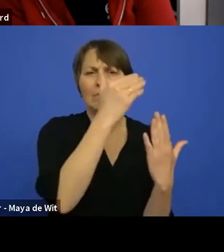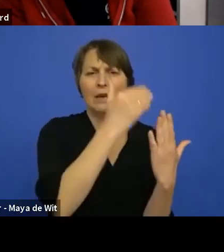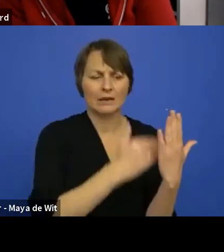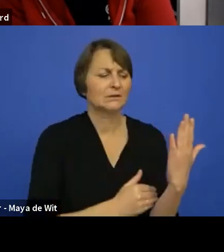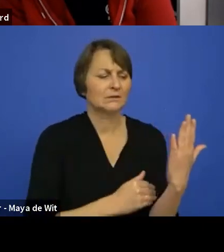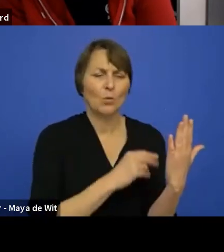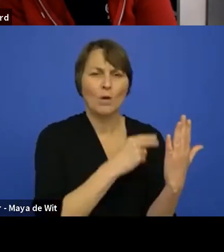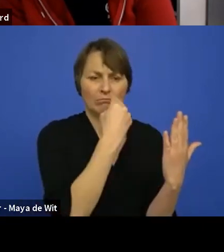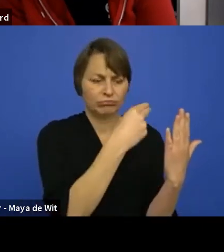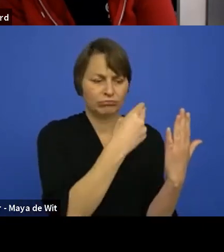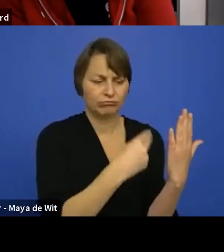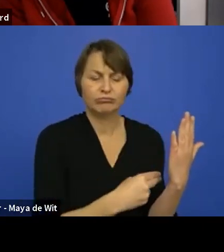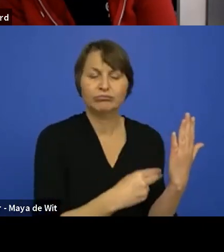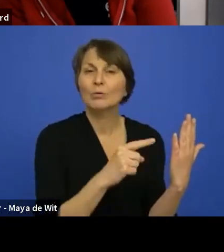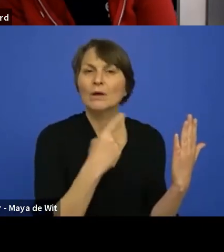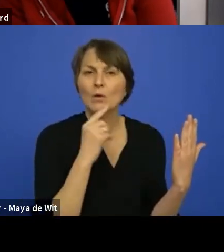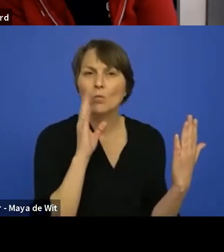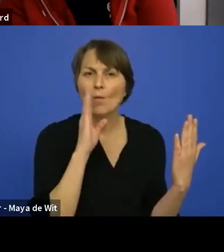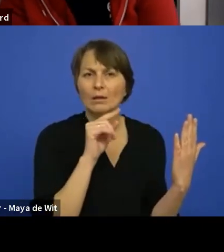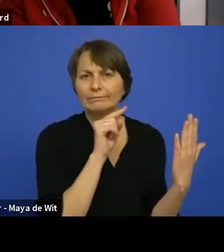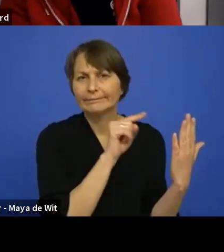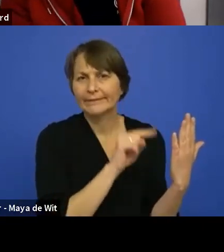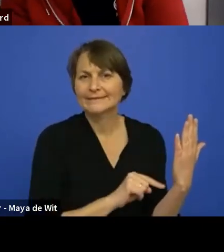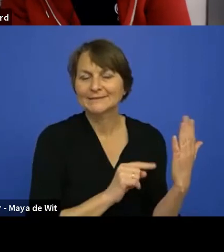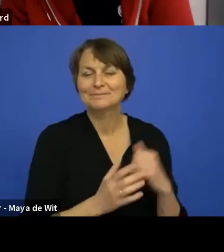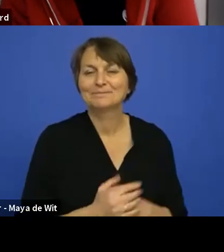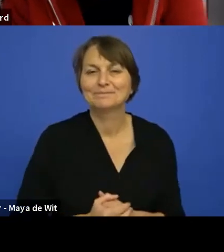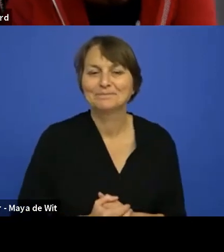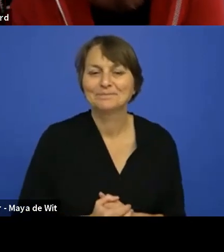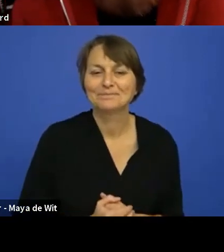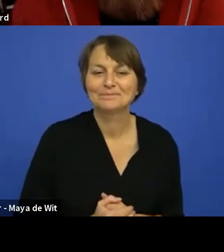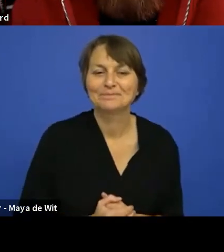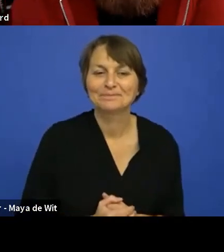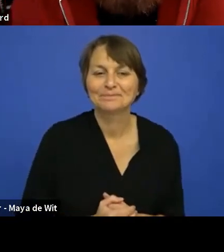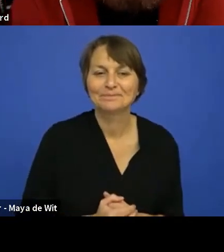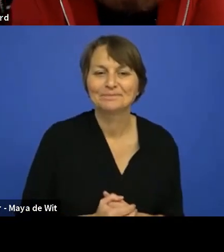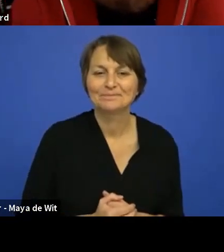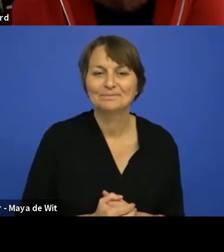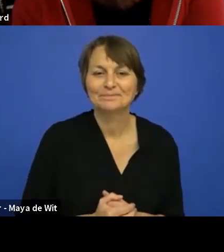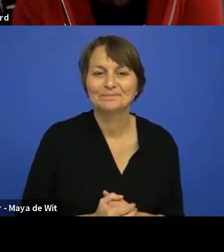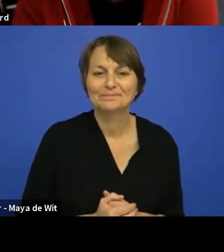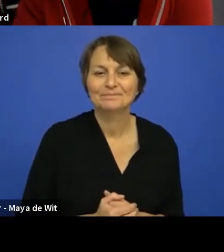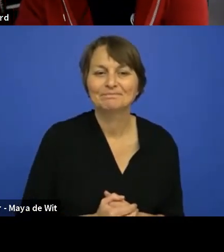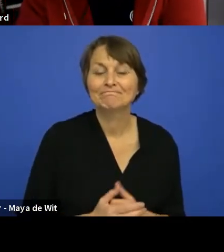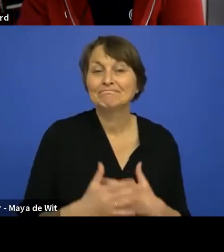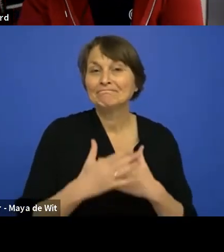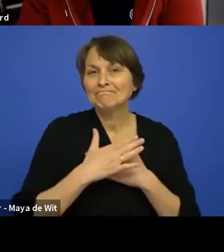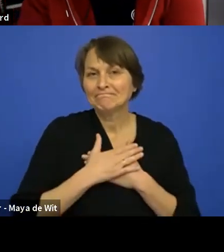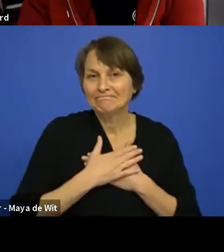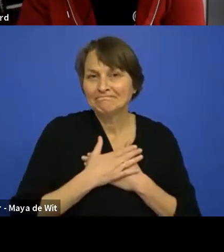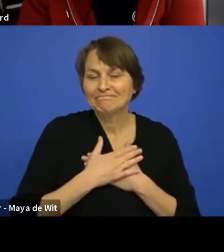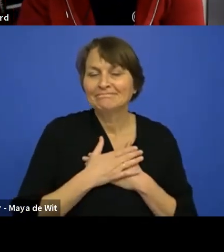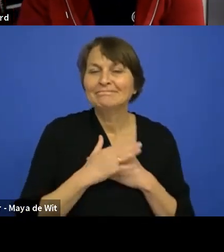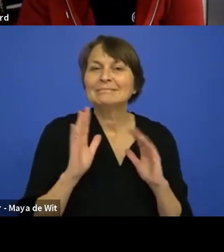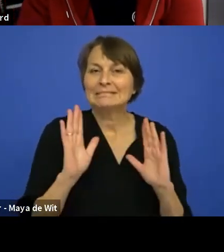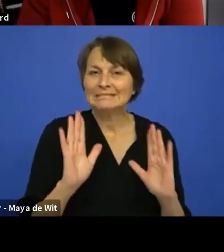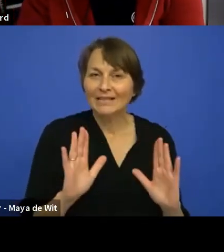to do. Excellent. Well, personally, I think the new UI is going to be a huge